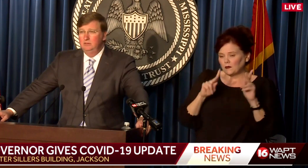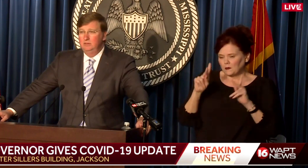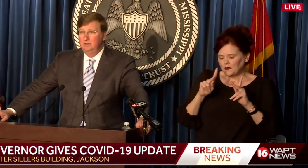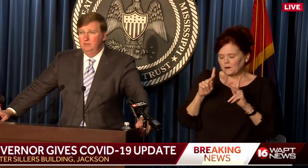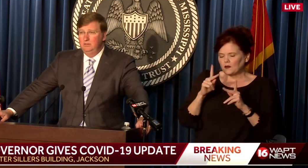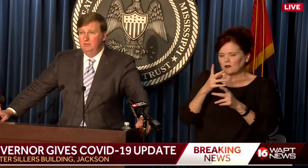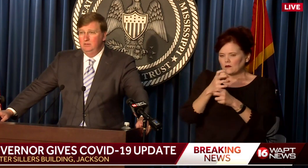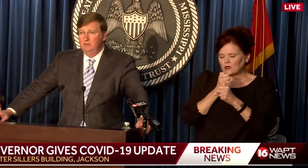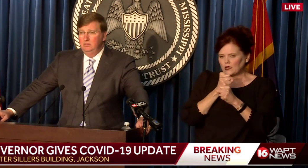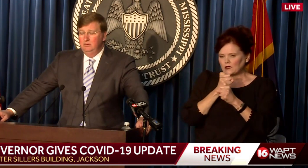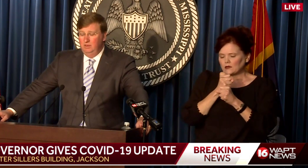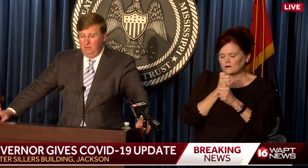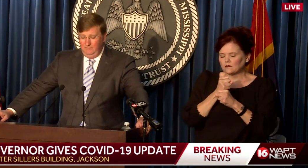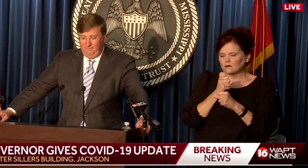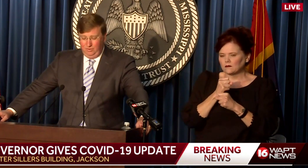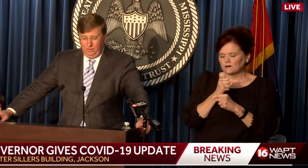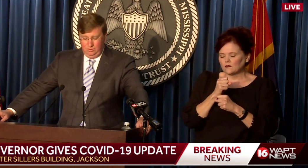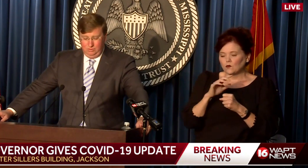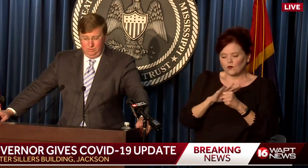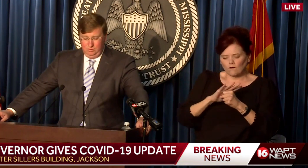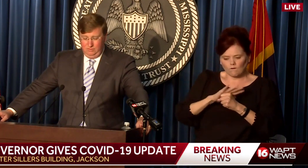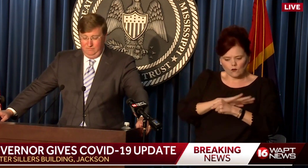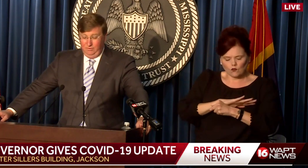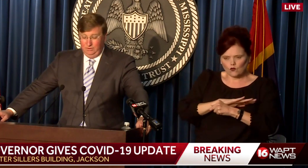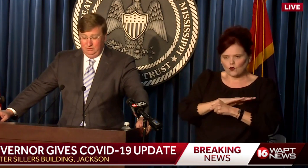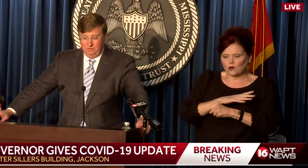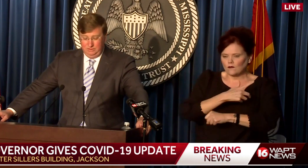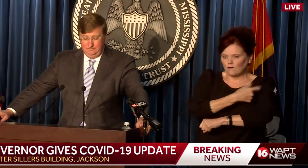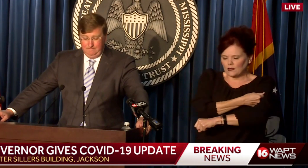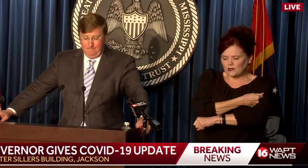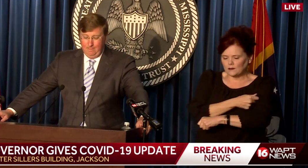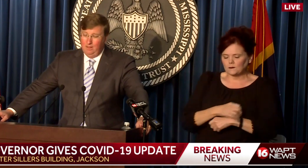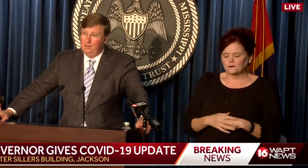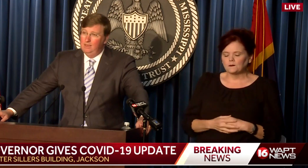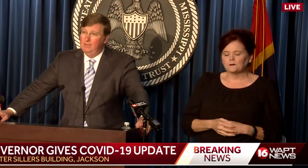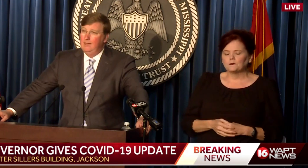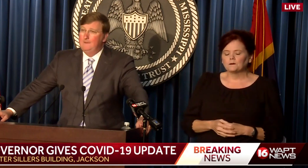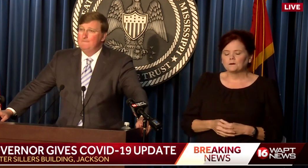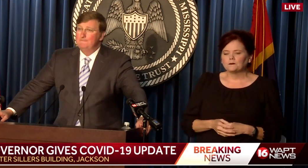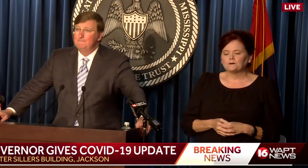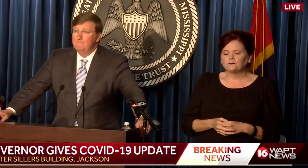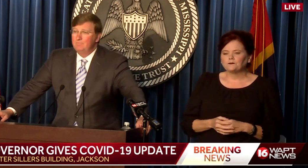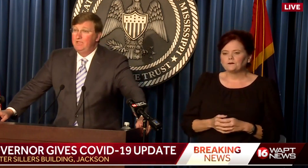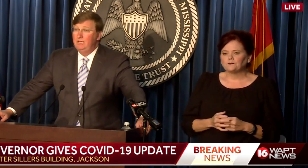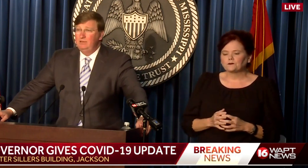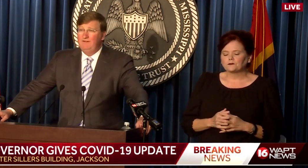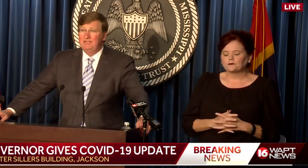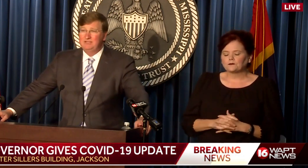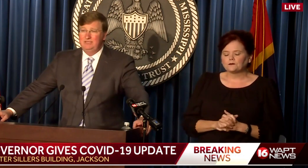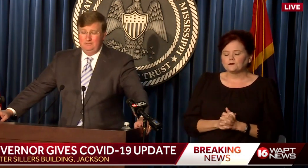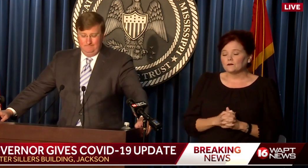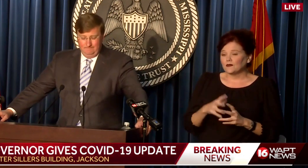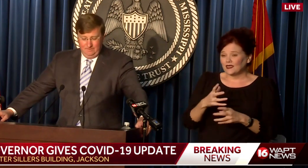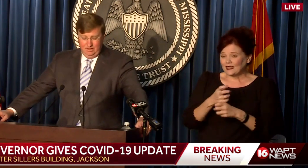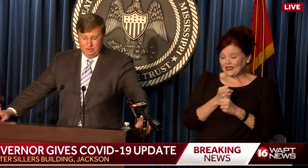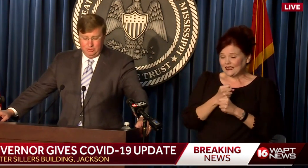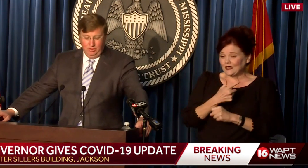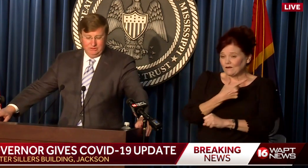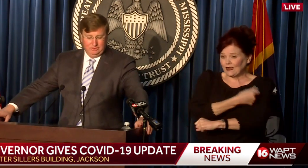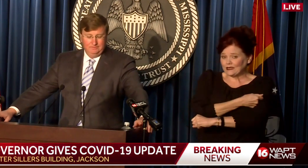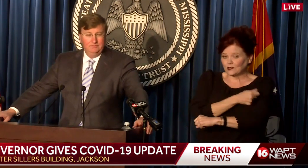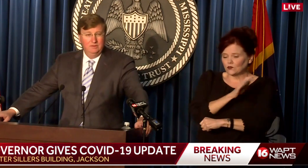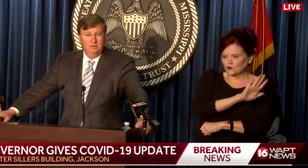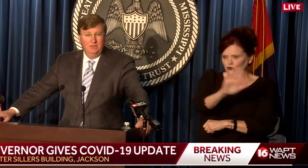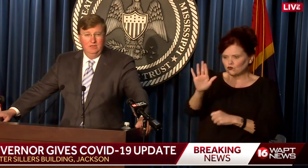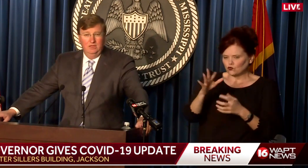a full doses. Now, getting the vaccine is